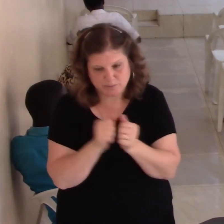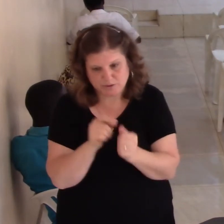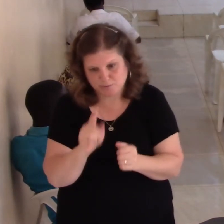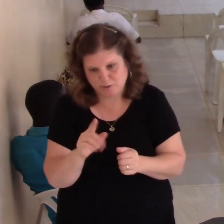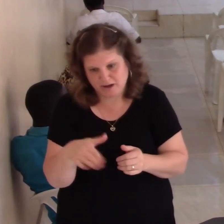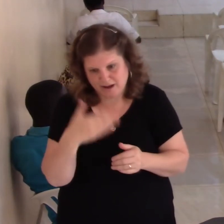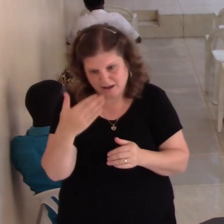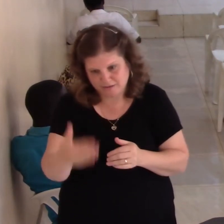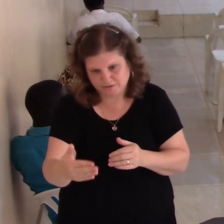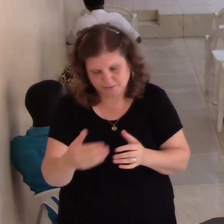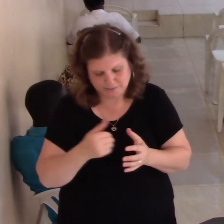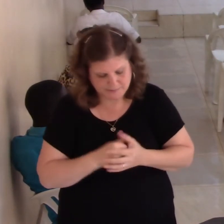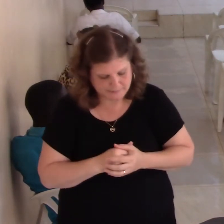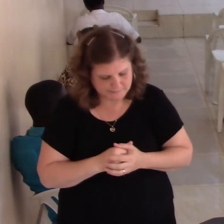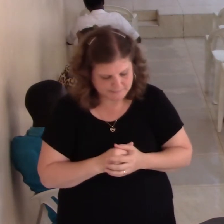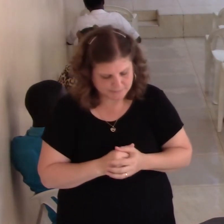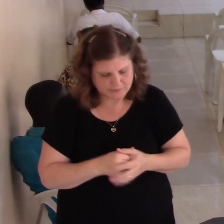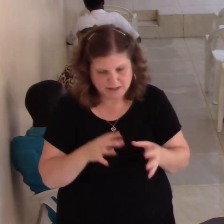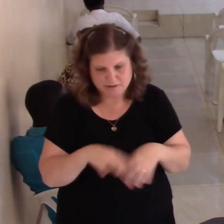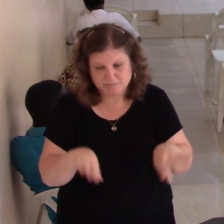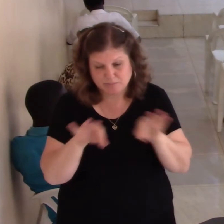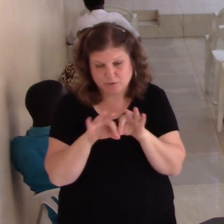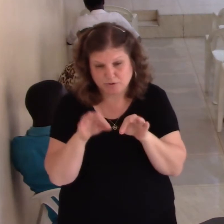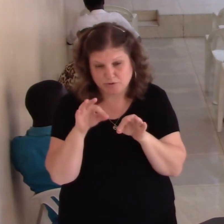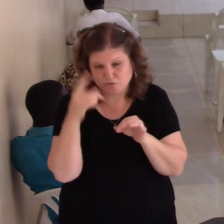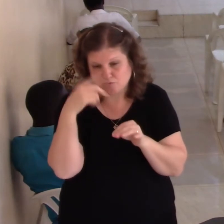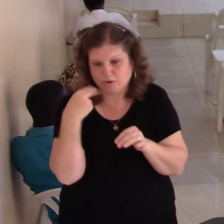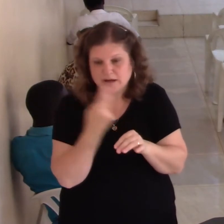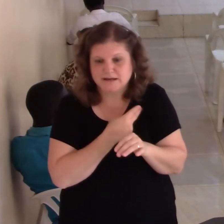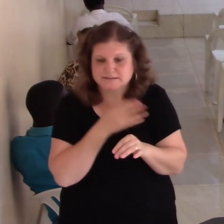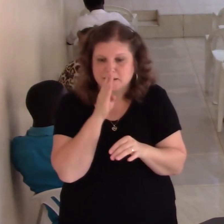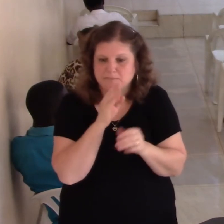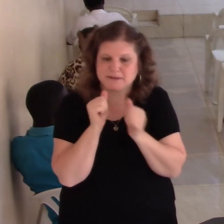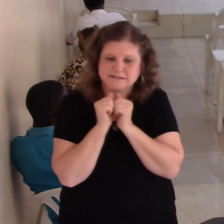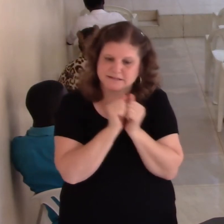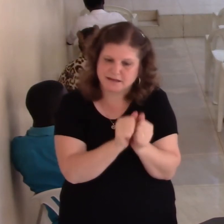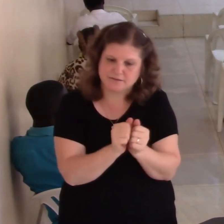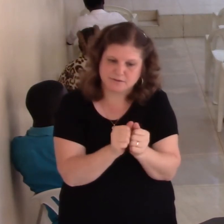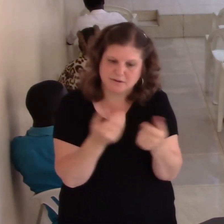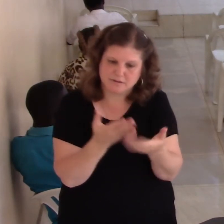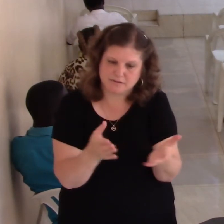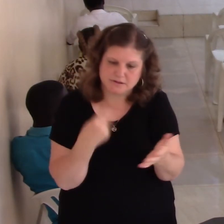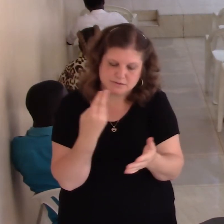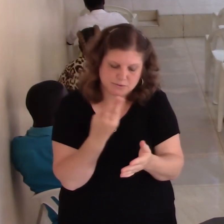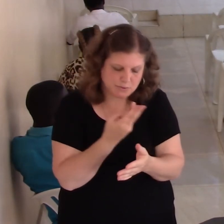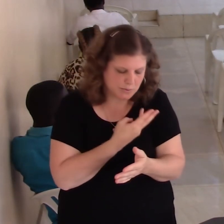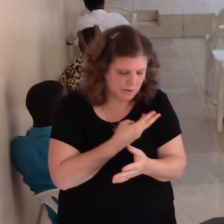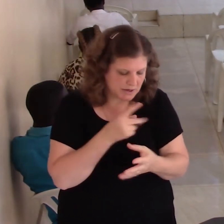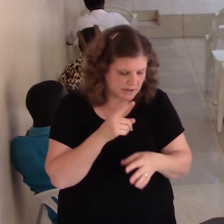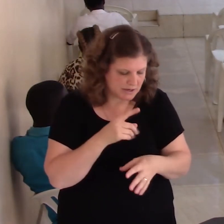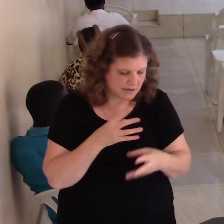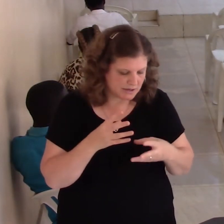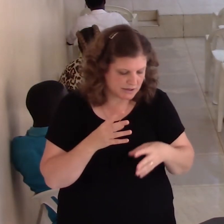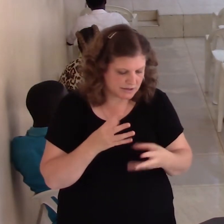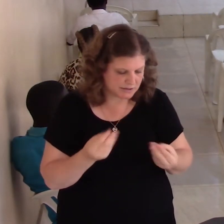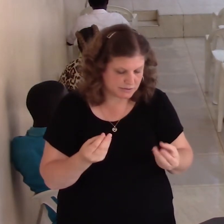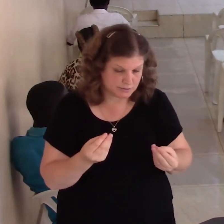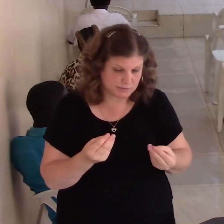It's important for us to be together with one another. Yes, there's times when the Bible says you have to separate from someone, but not